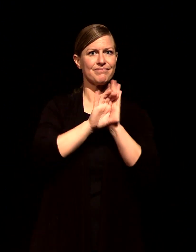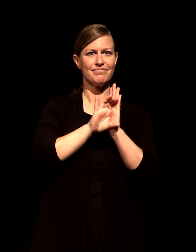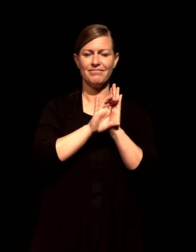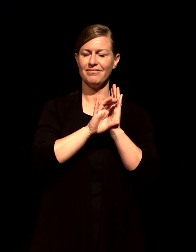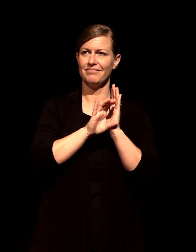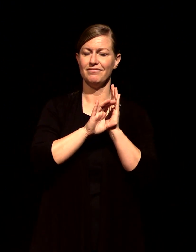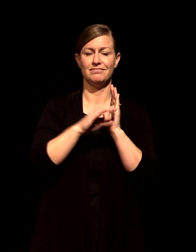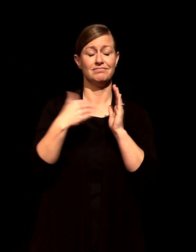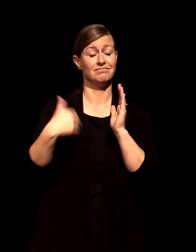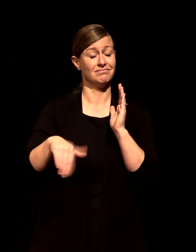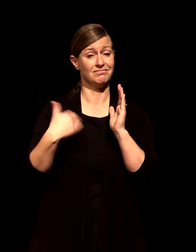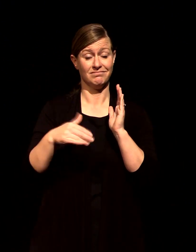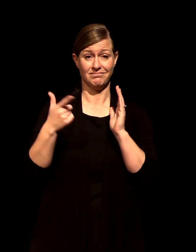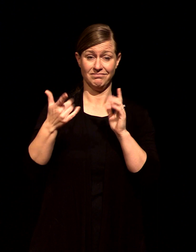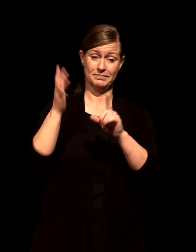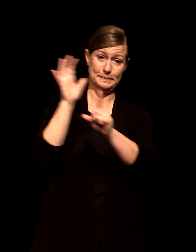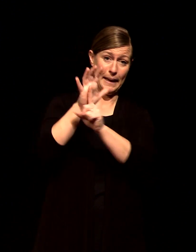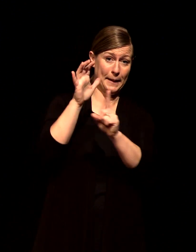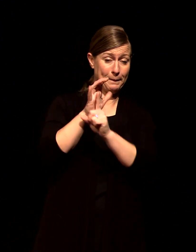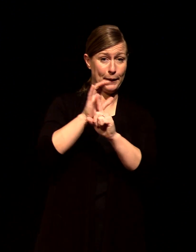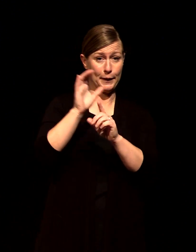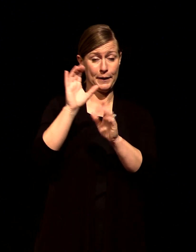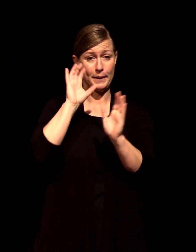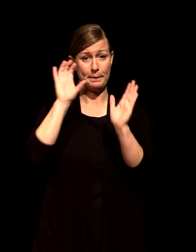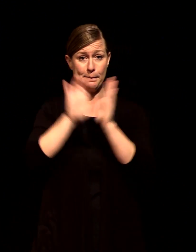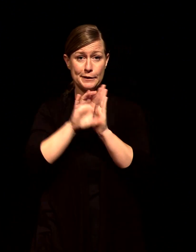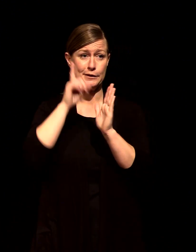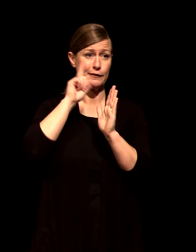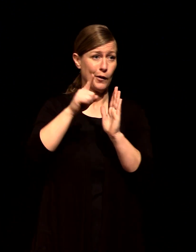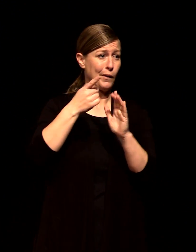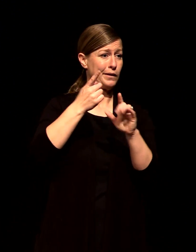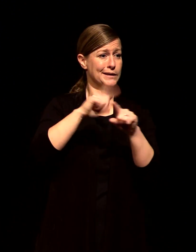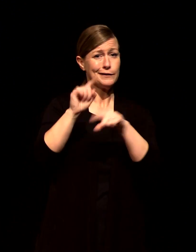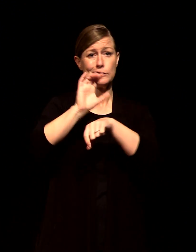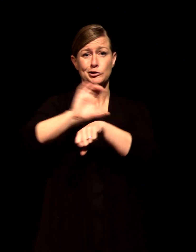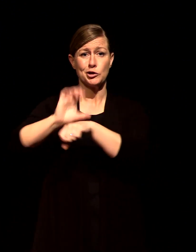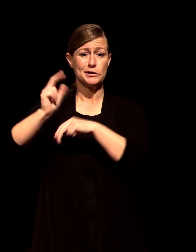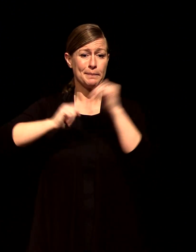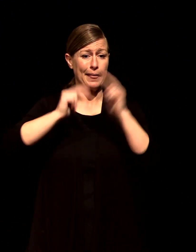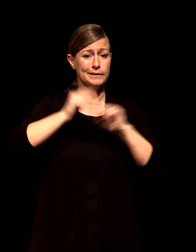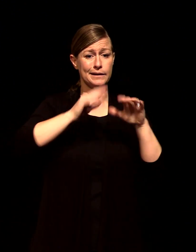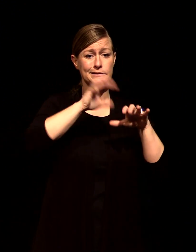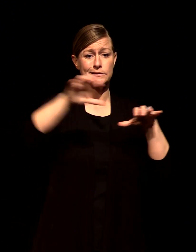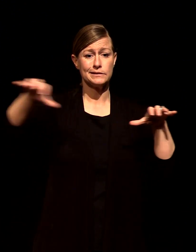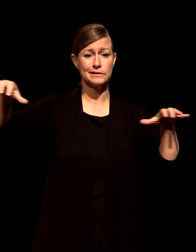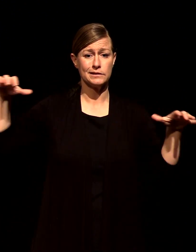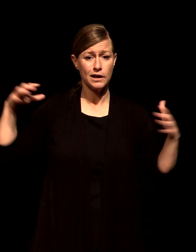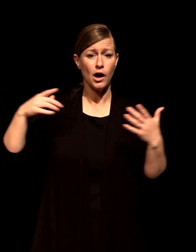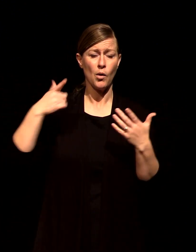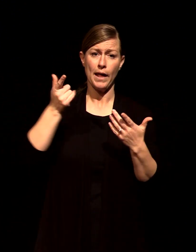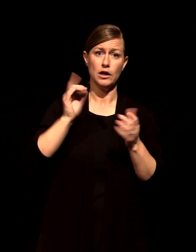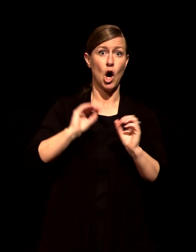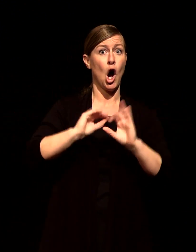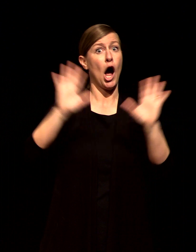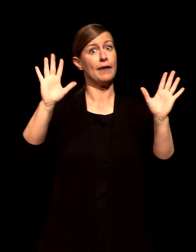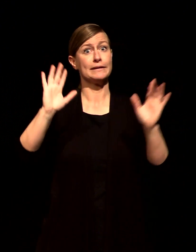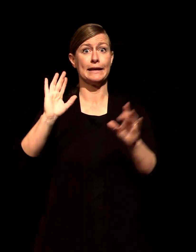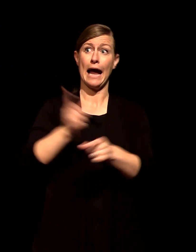fellowship halls for decades and we know it's a wildly accurate picture because it was painted in 1940 so certainly it reflects